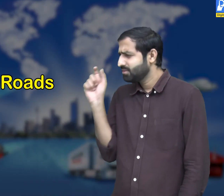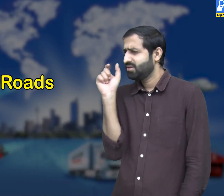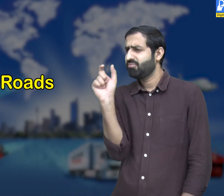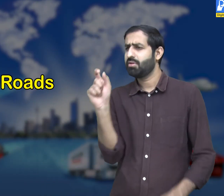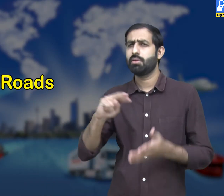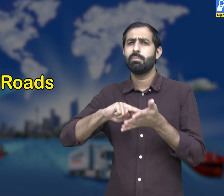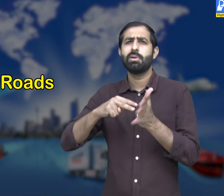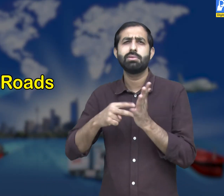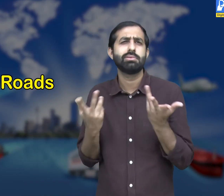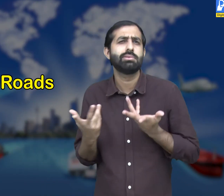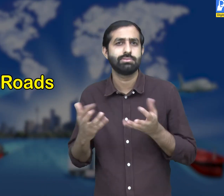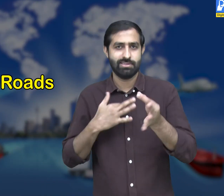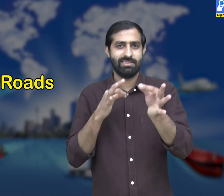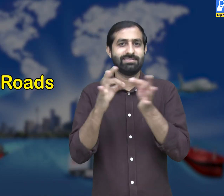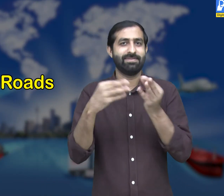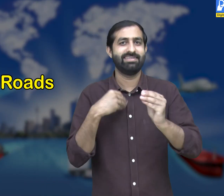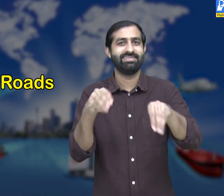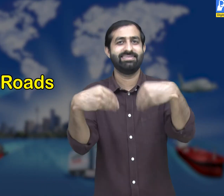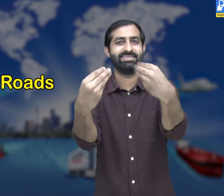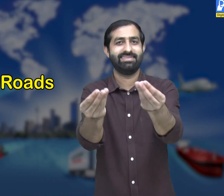What are Border Roads? Let me tell you.